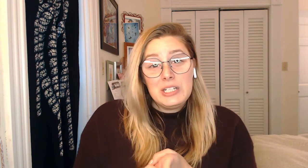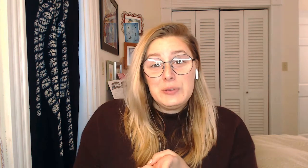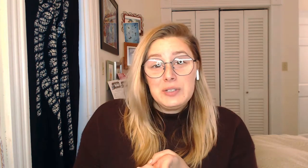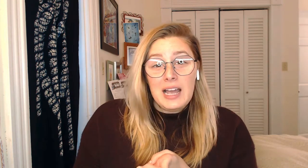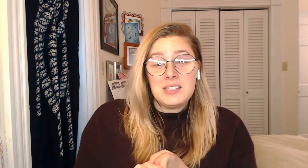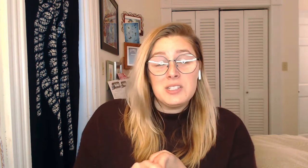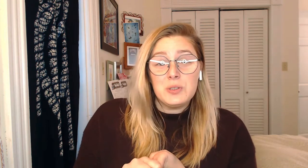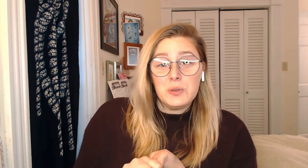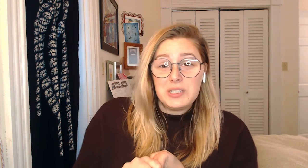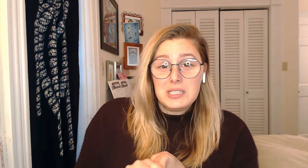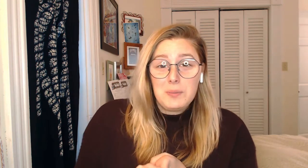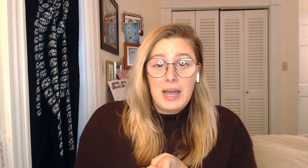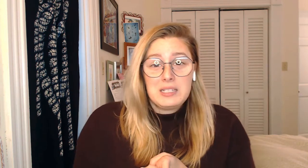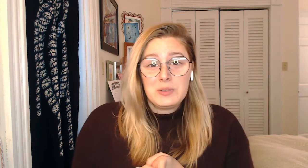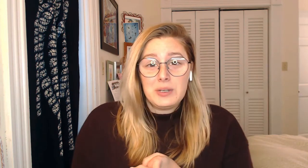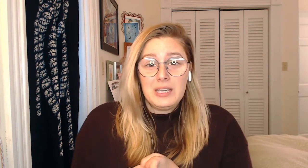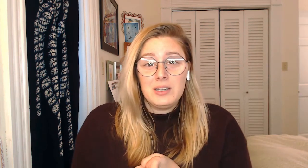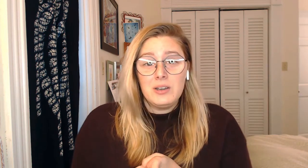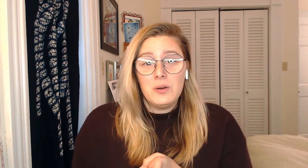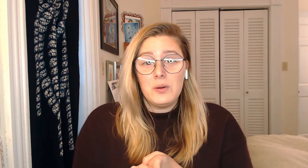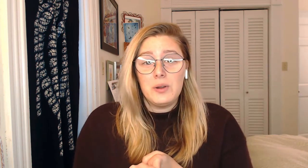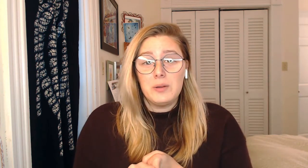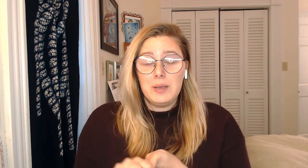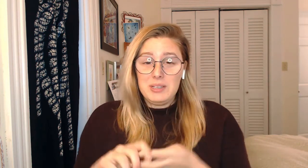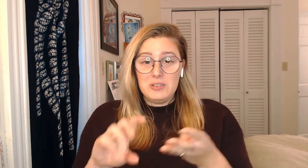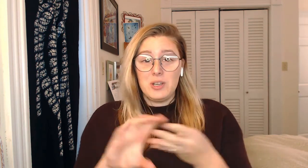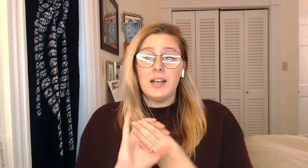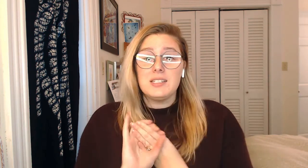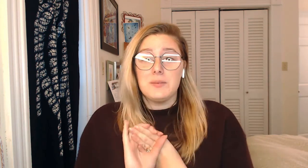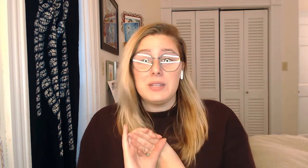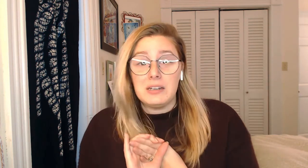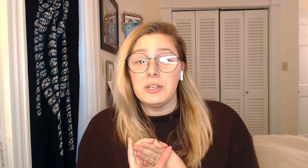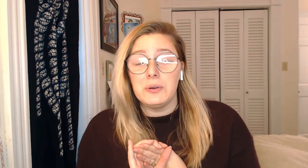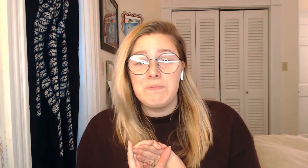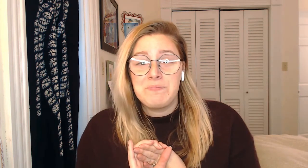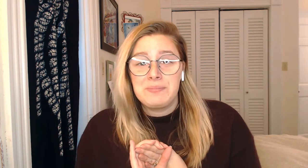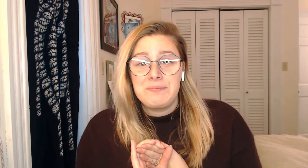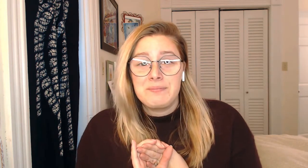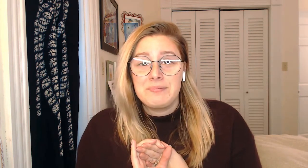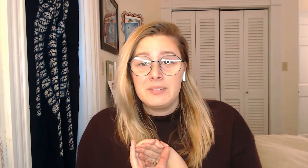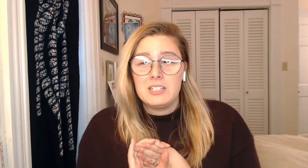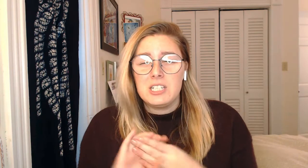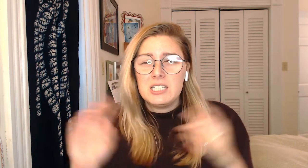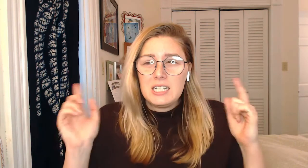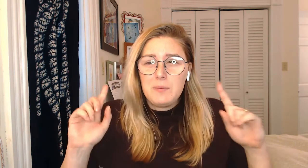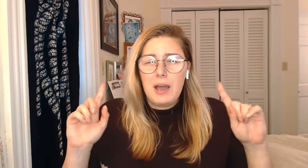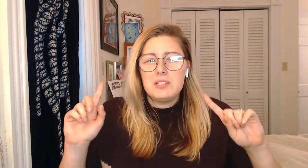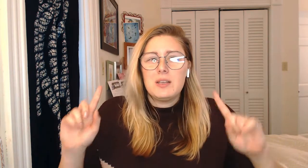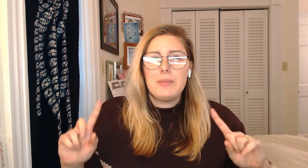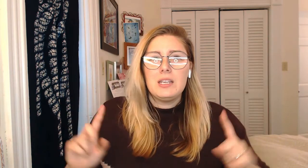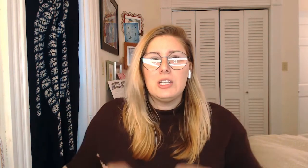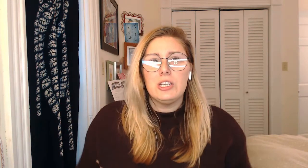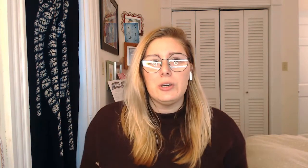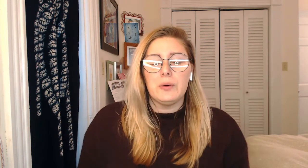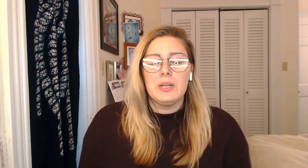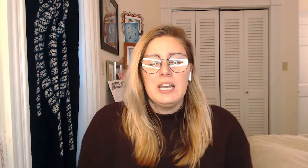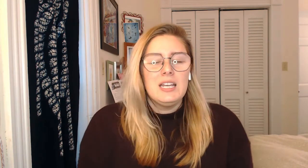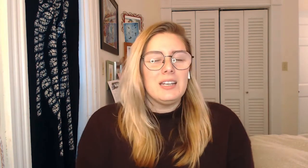at school this past week, or maybe you got something new. Just think about something new in